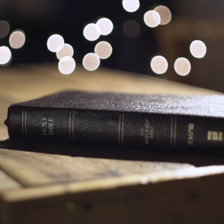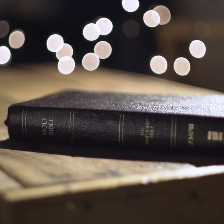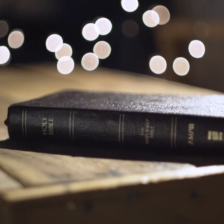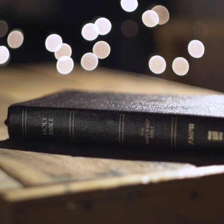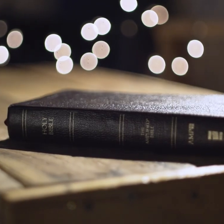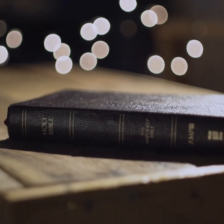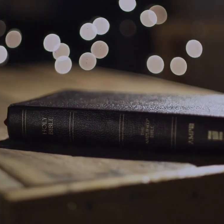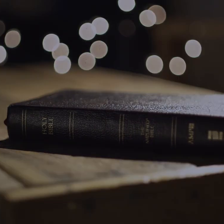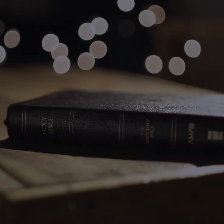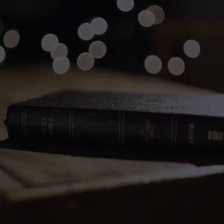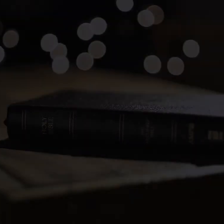of It